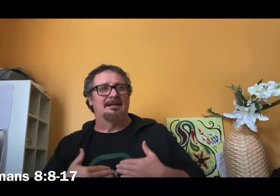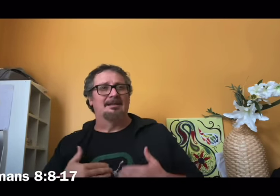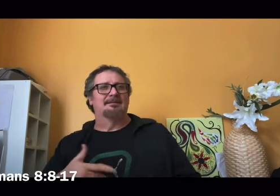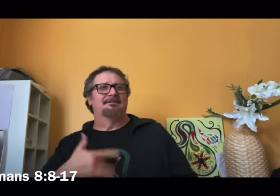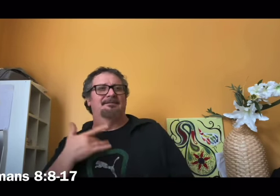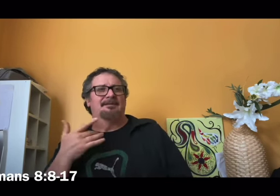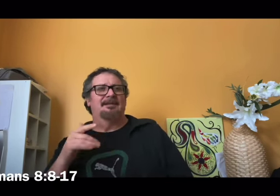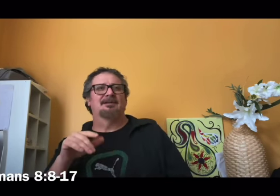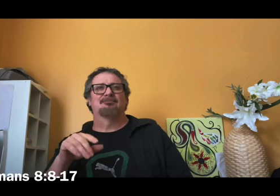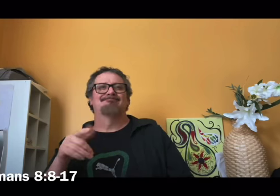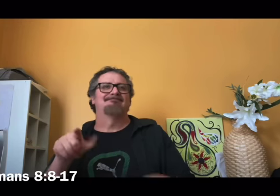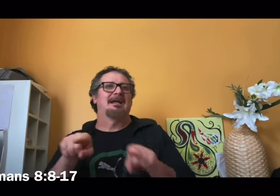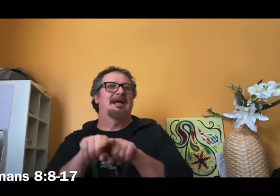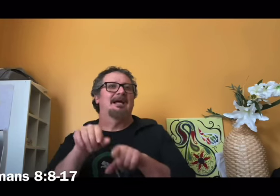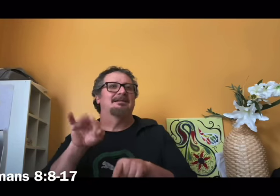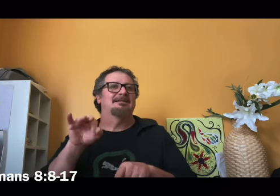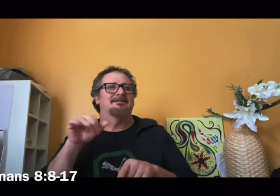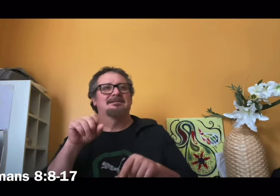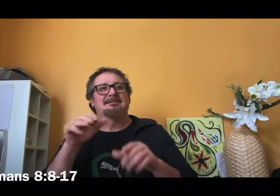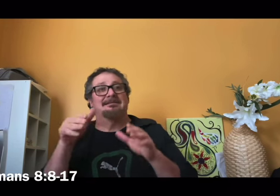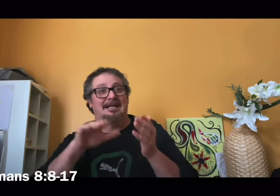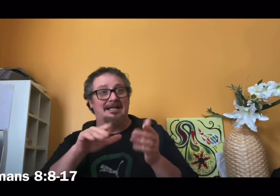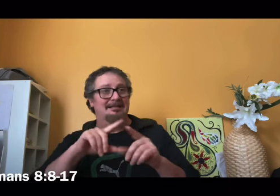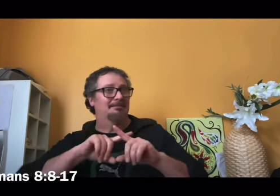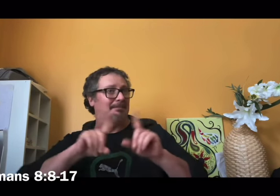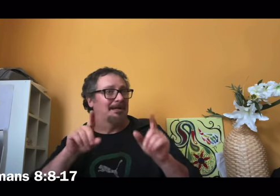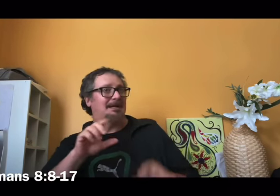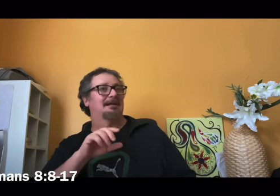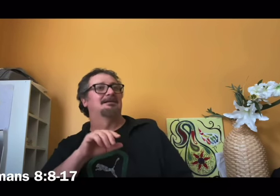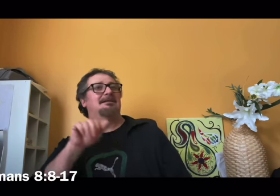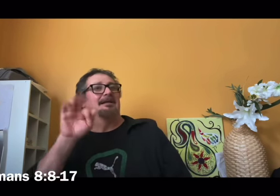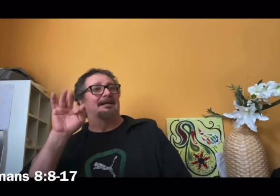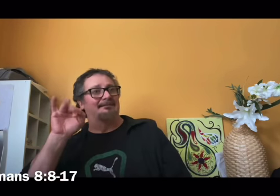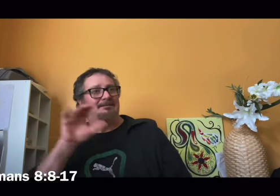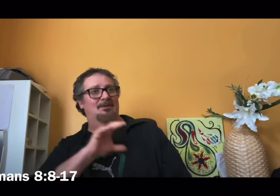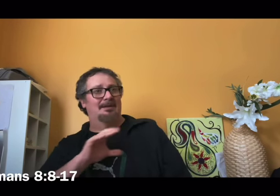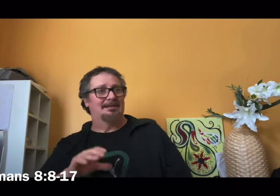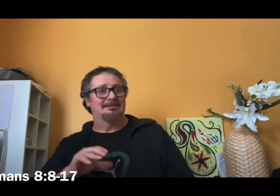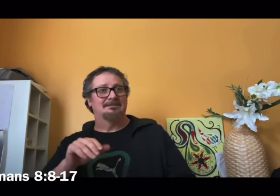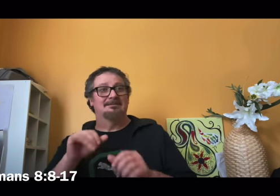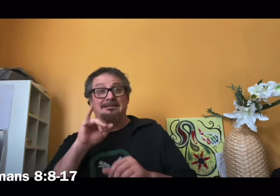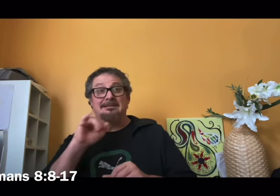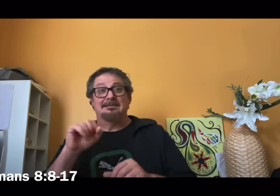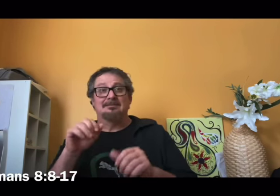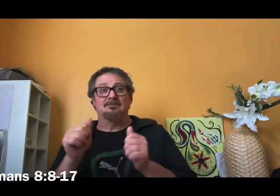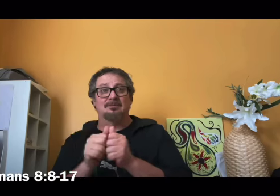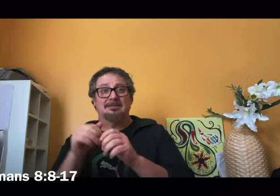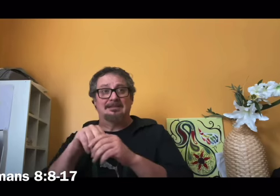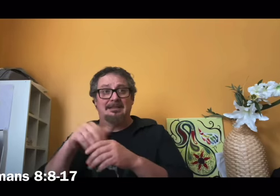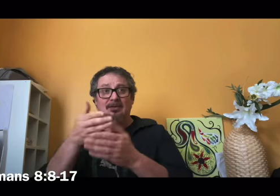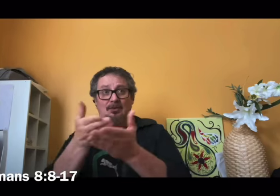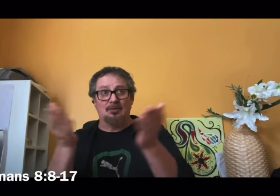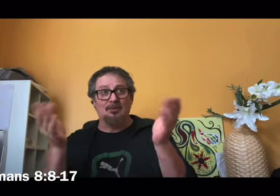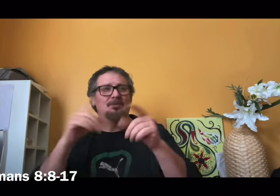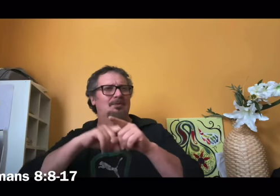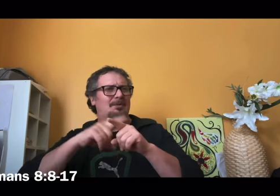but Christ is in you although the body is dead because of sin the spirit is alive because of righteousness